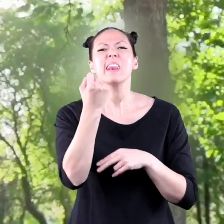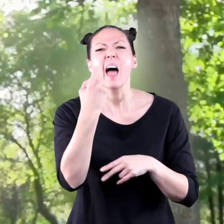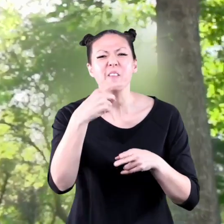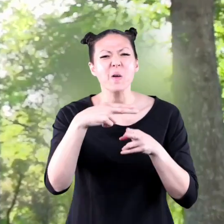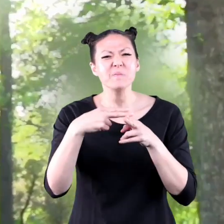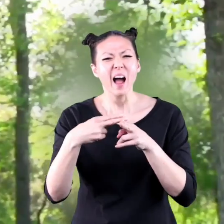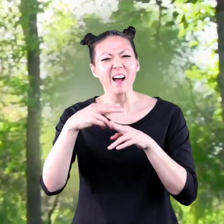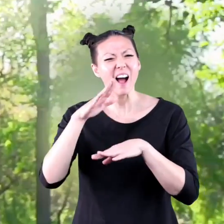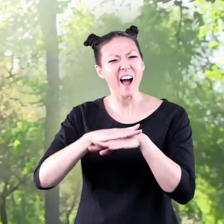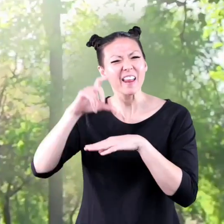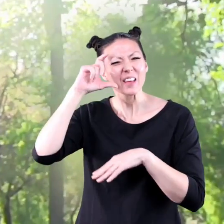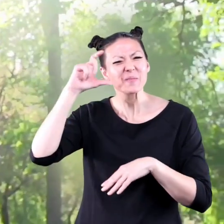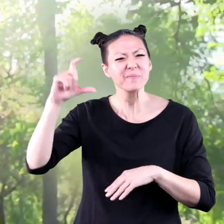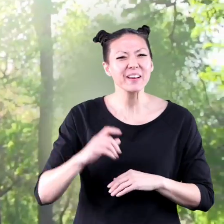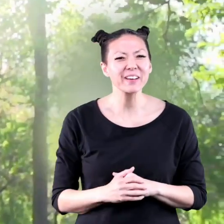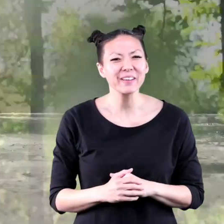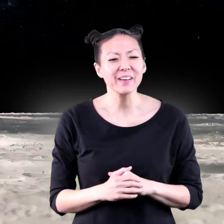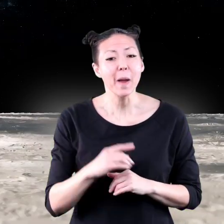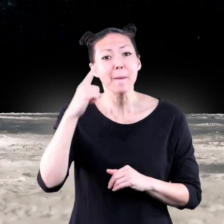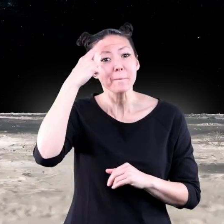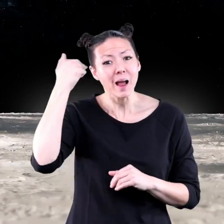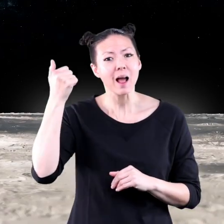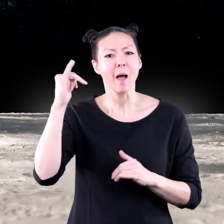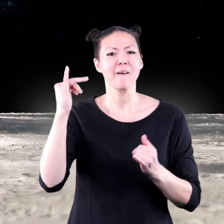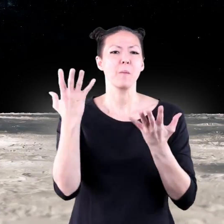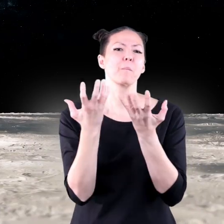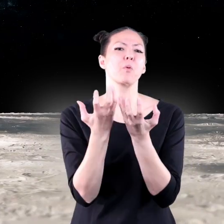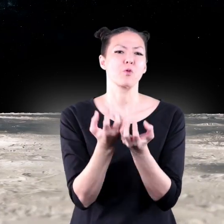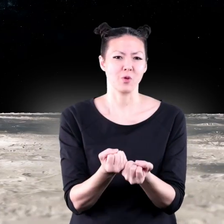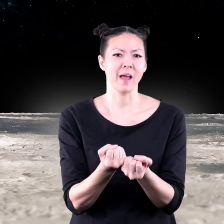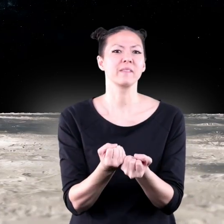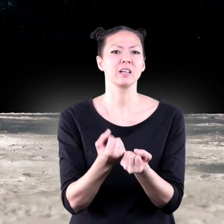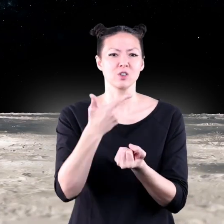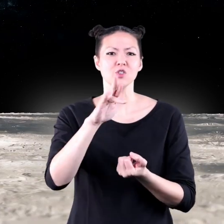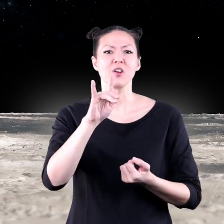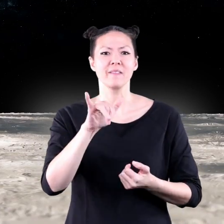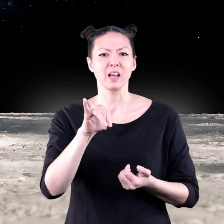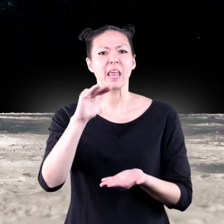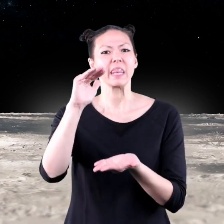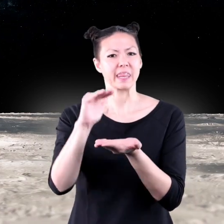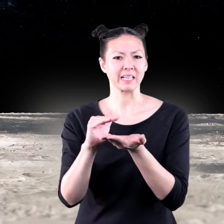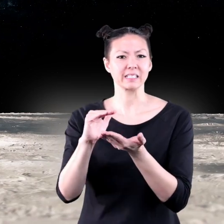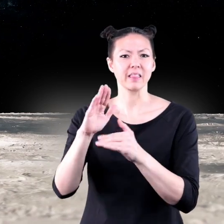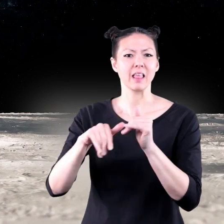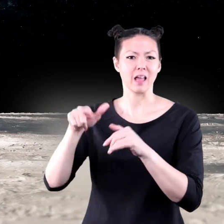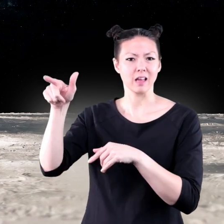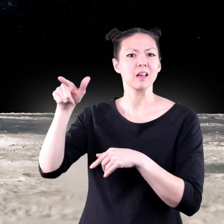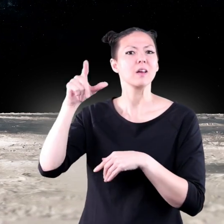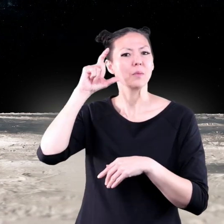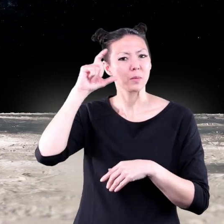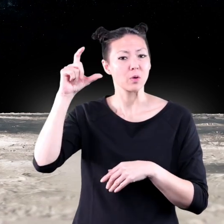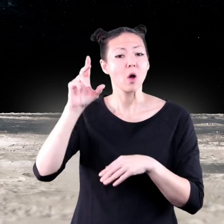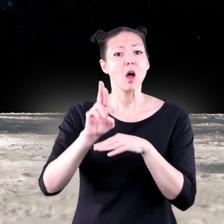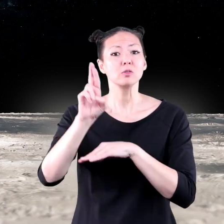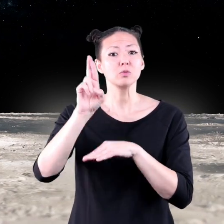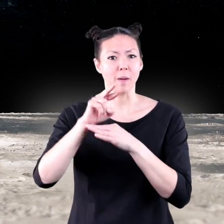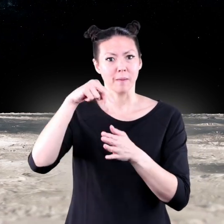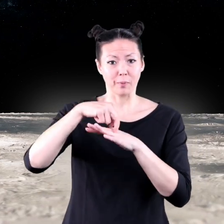pounds on the moon because the pull of gravity is a lot less on the moon astronauts bounce as they walk on its